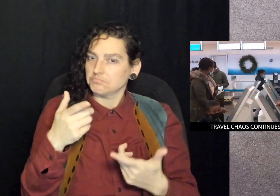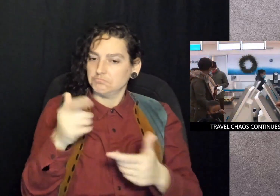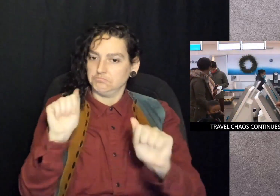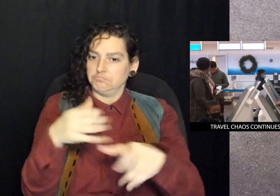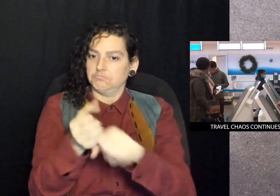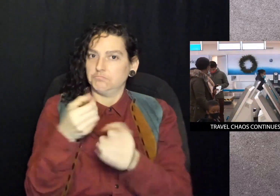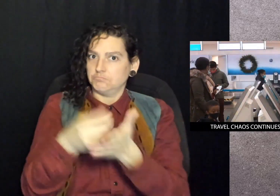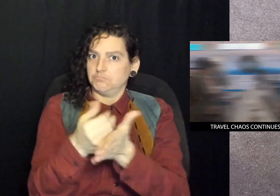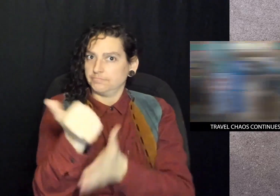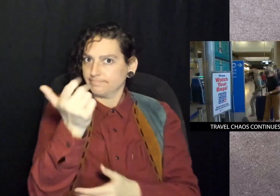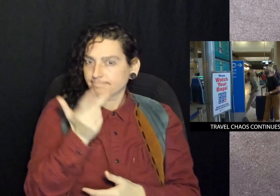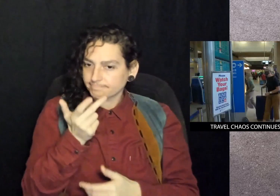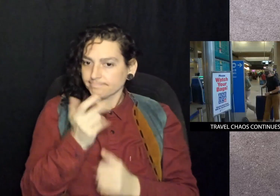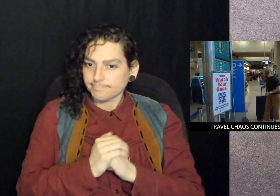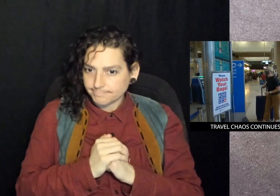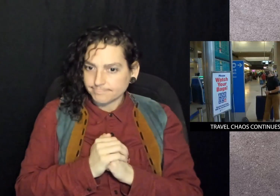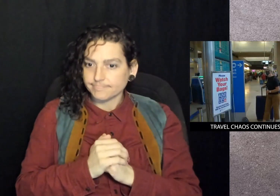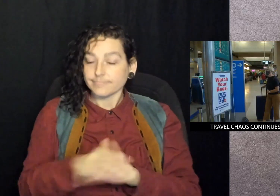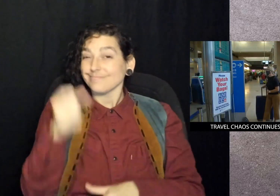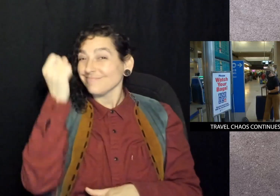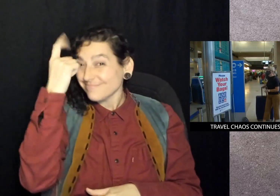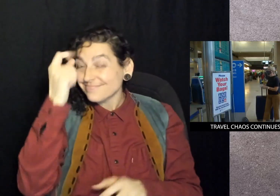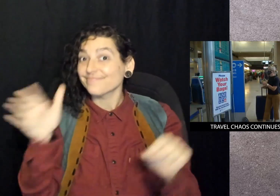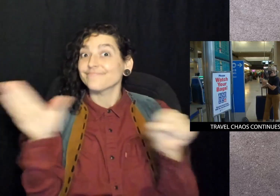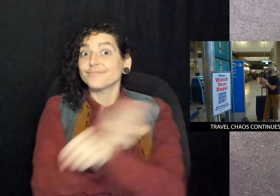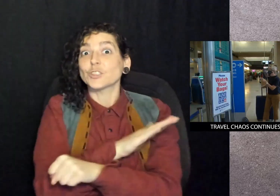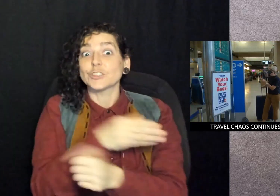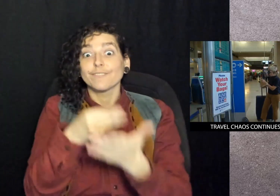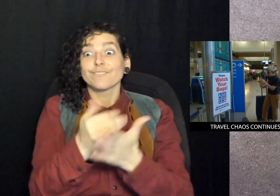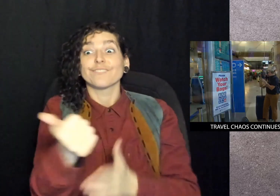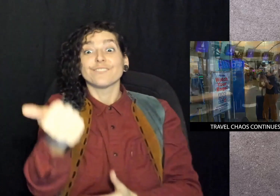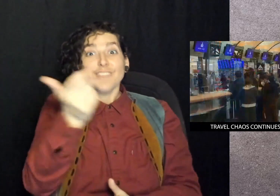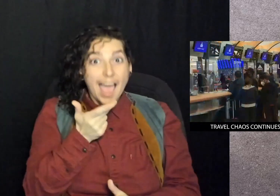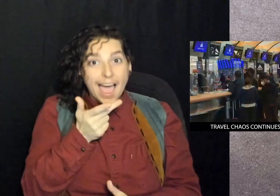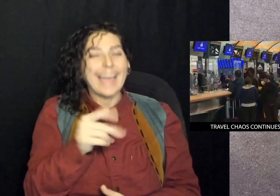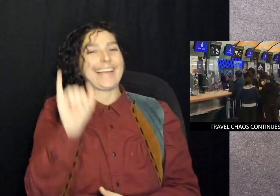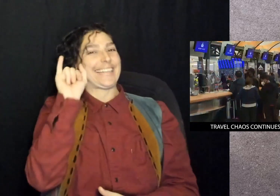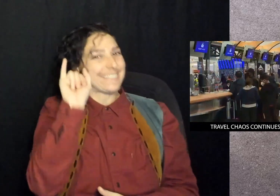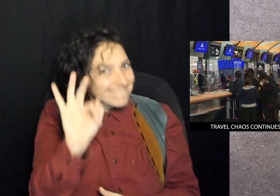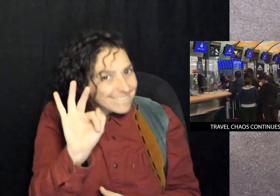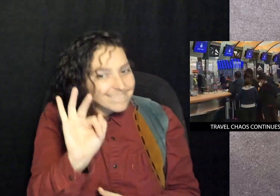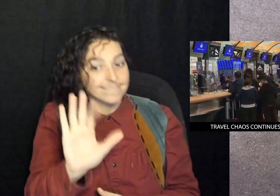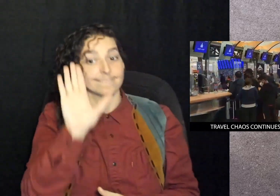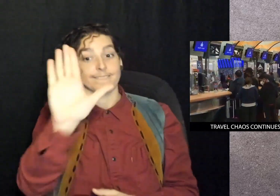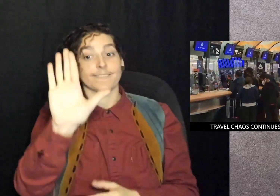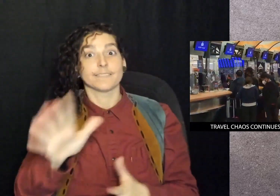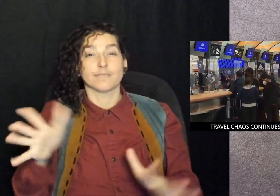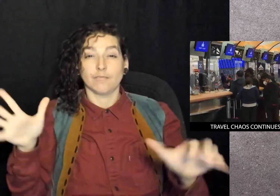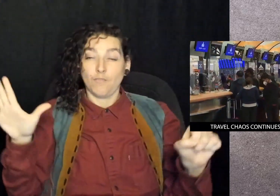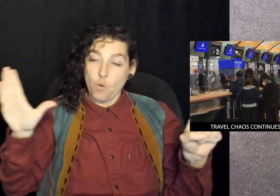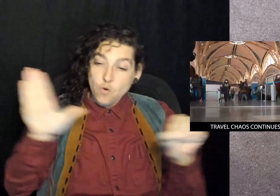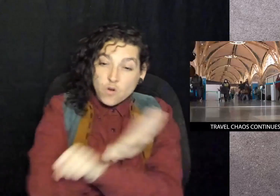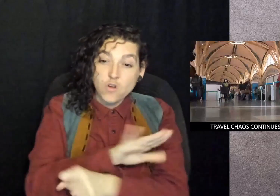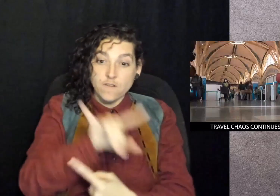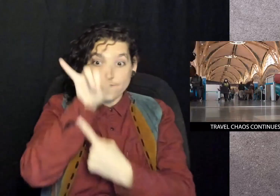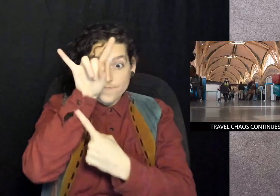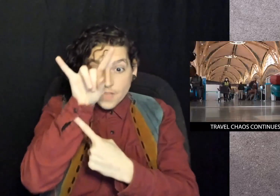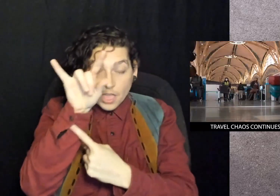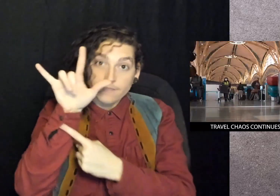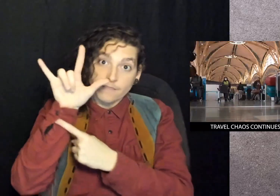First, you are eligible for a refund, a full refund, if your entire flight or